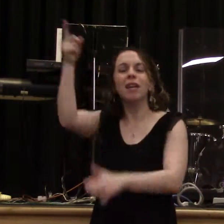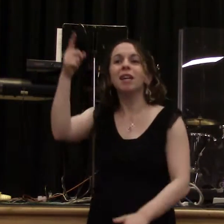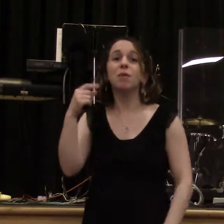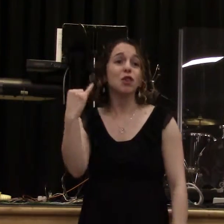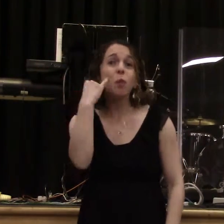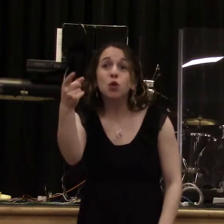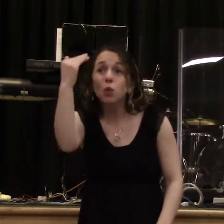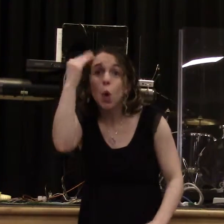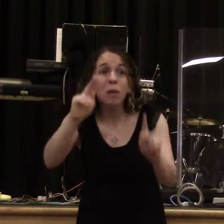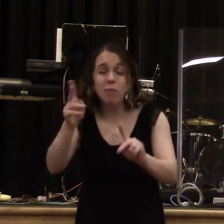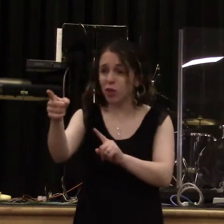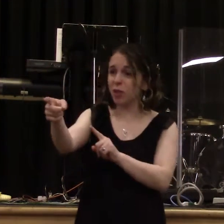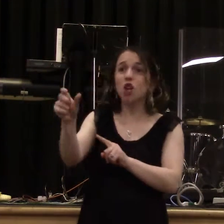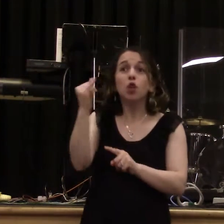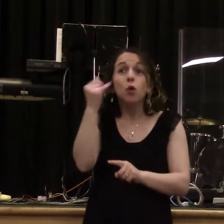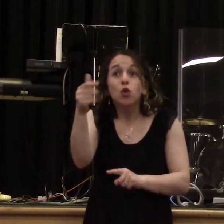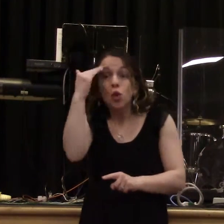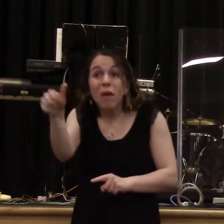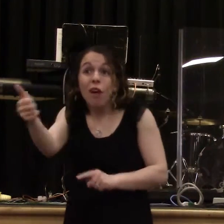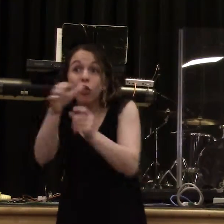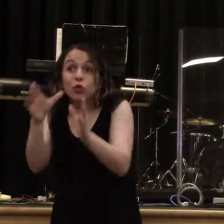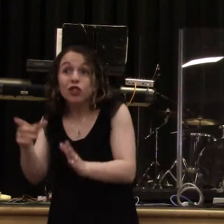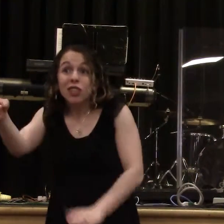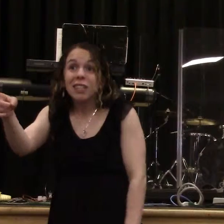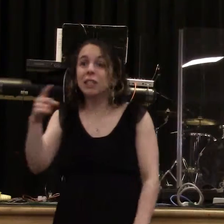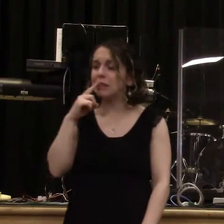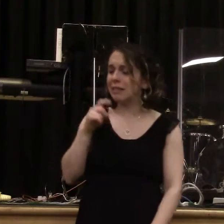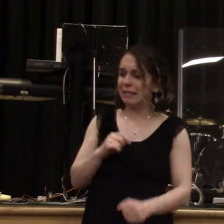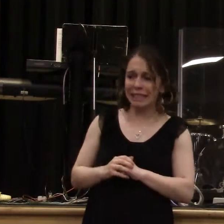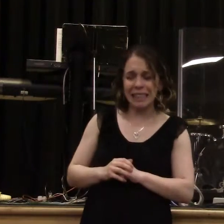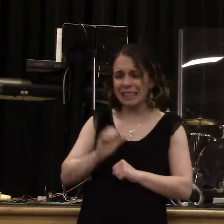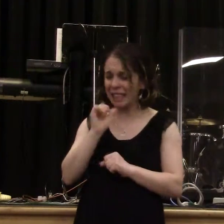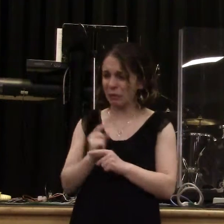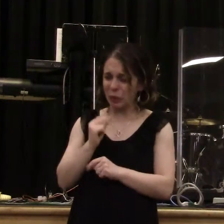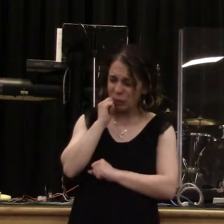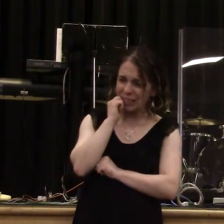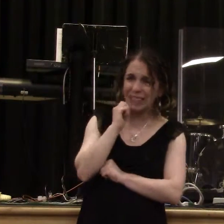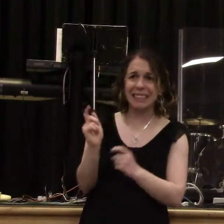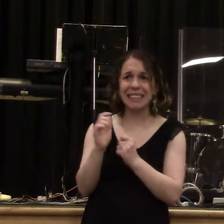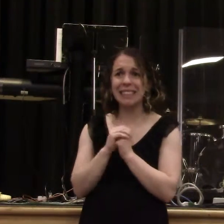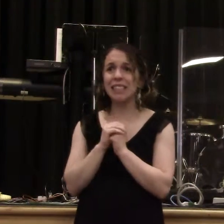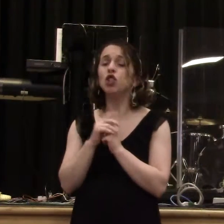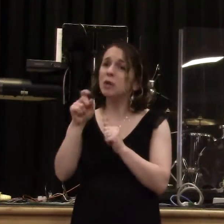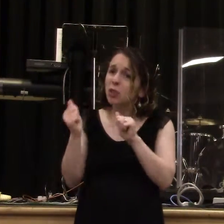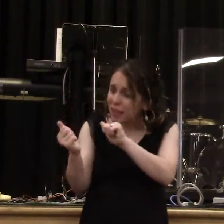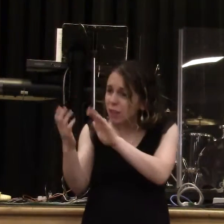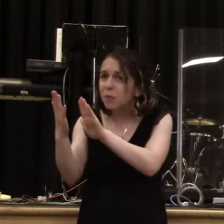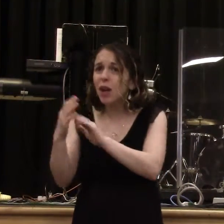lead to compromise our sin, how do you stand up and say that will not be propagated here in this house? Amen. Brother Carl, I